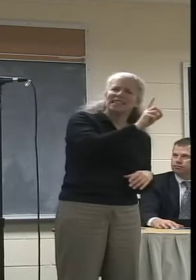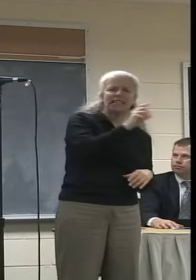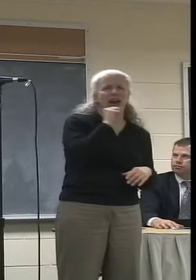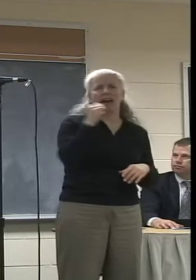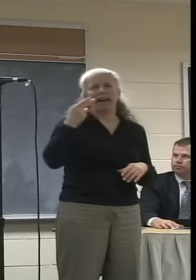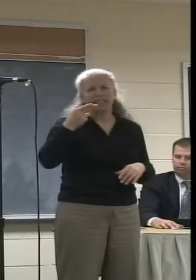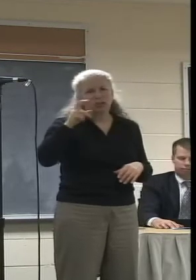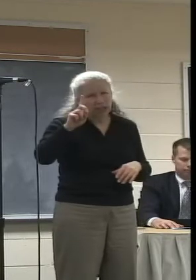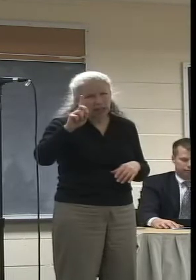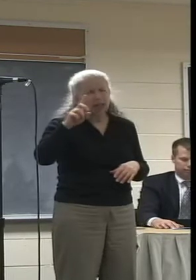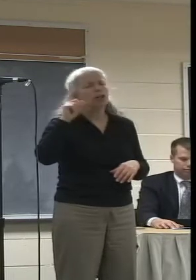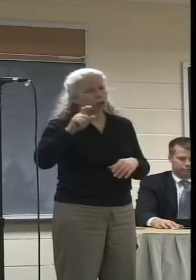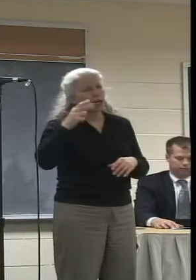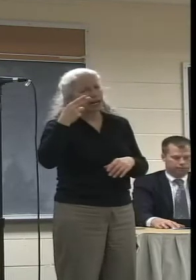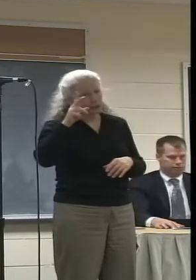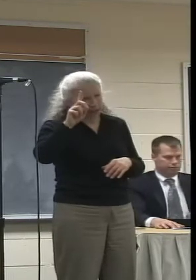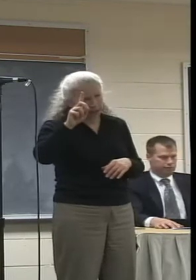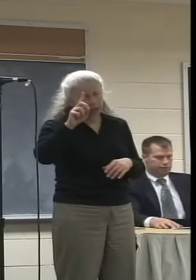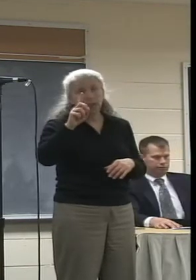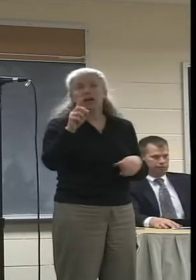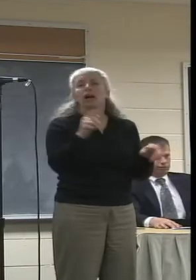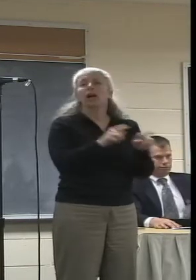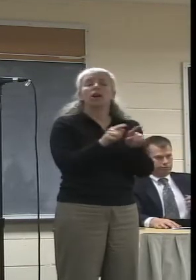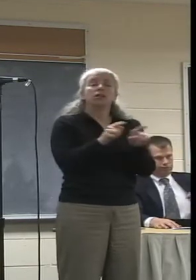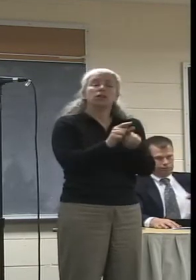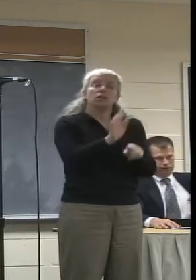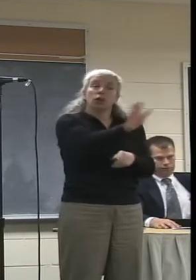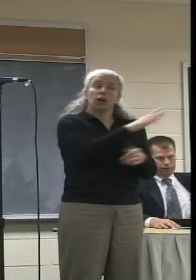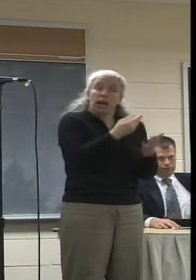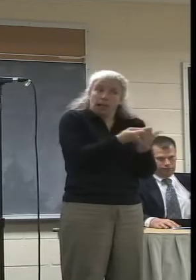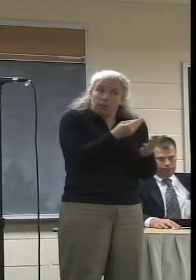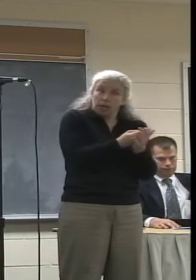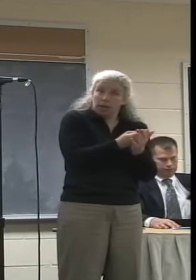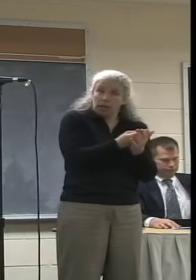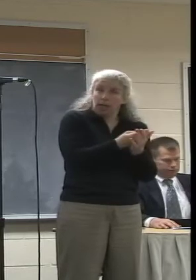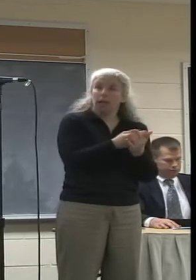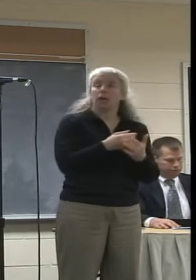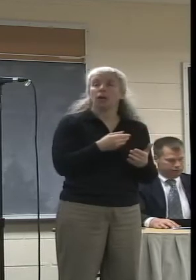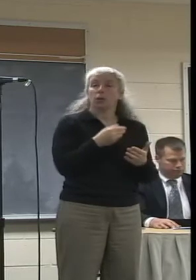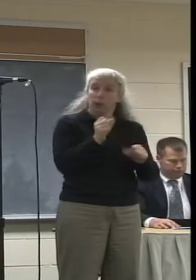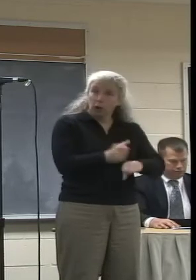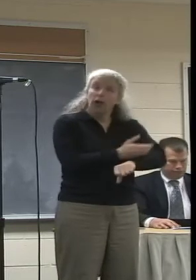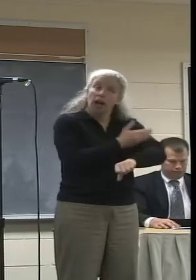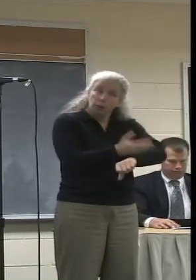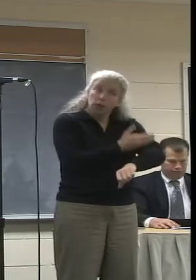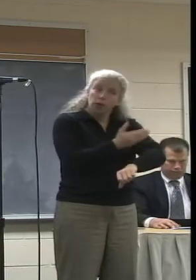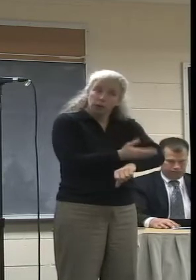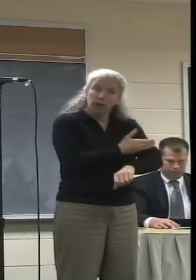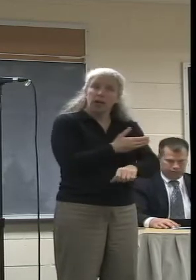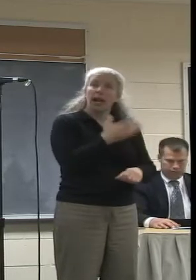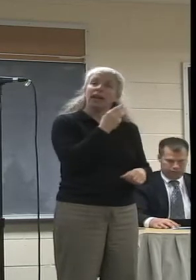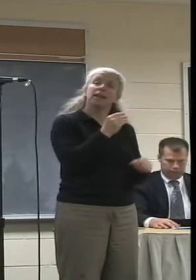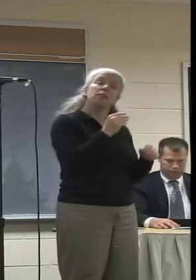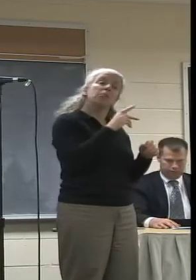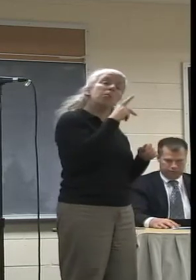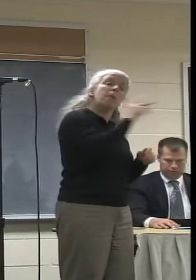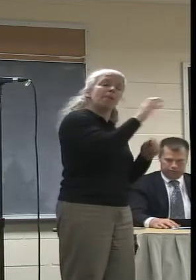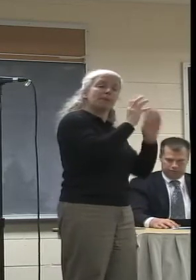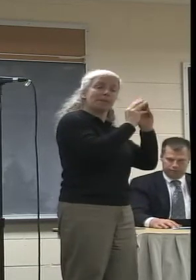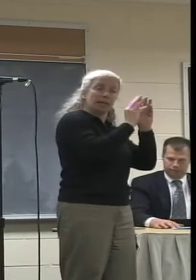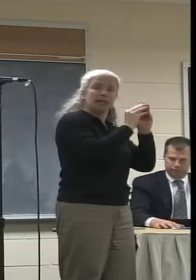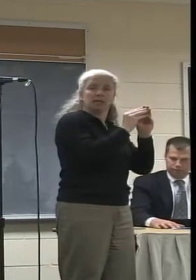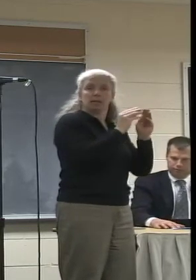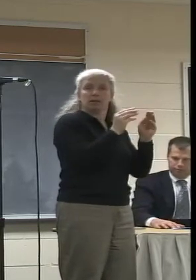With the full support of capital and operational money, we could upgrade the system and the quality of public meetings would be much more tolerable.